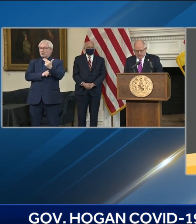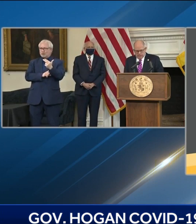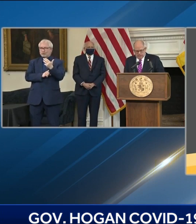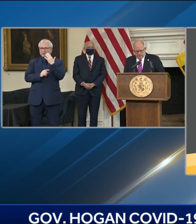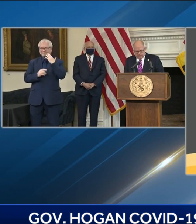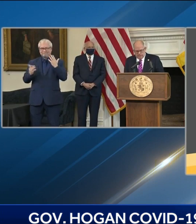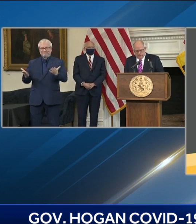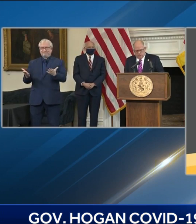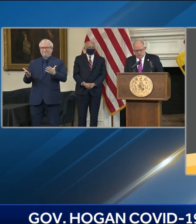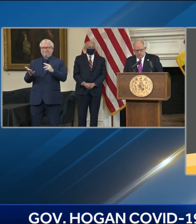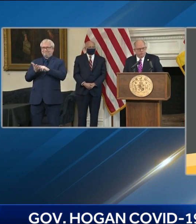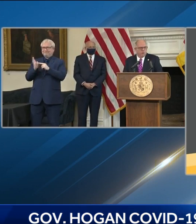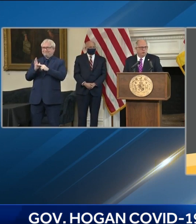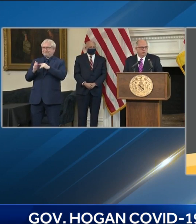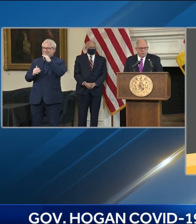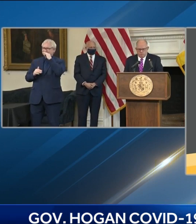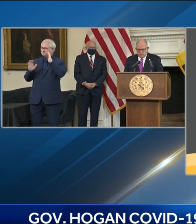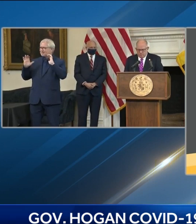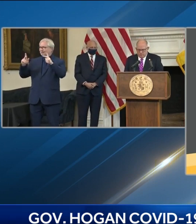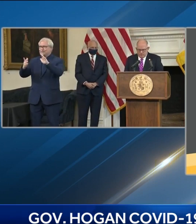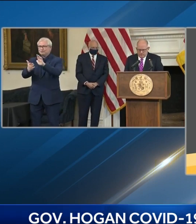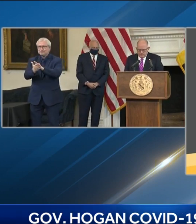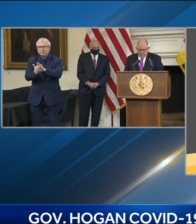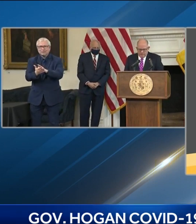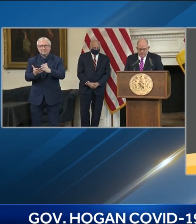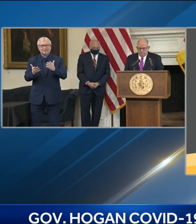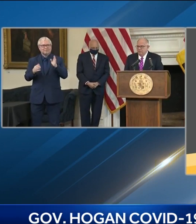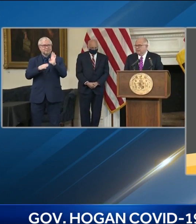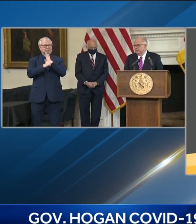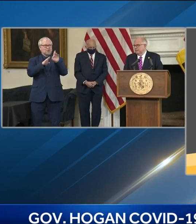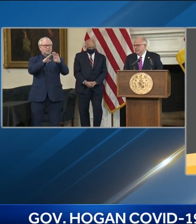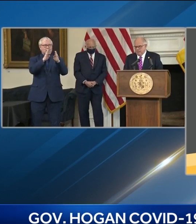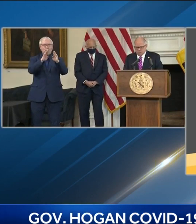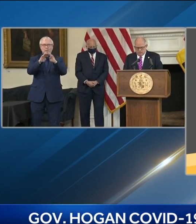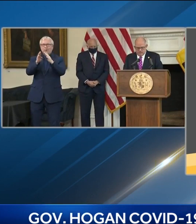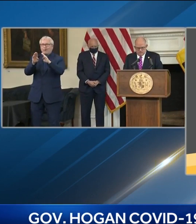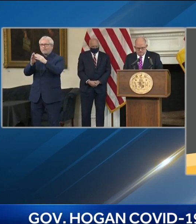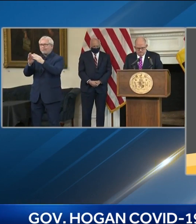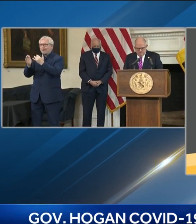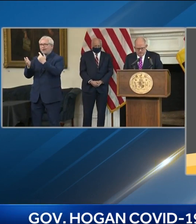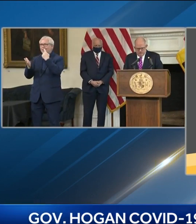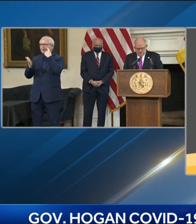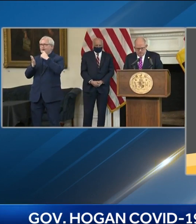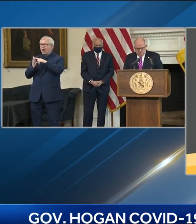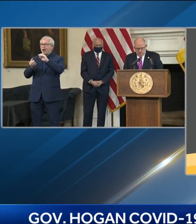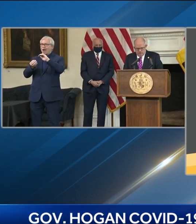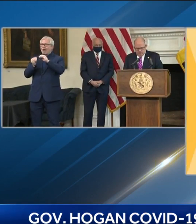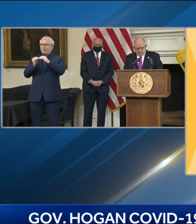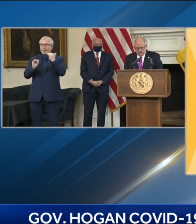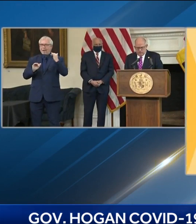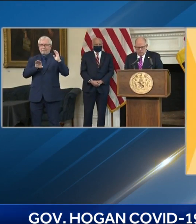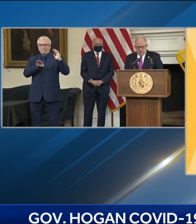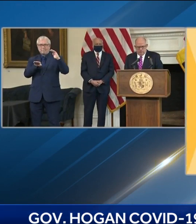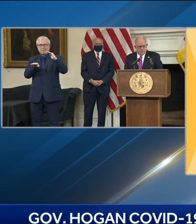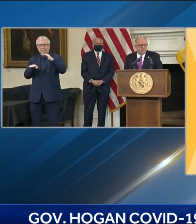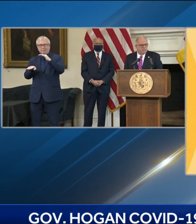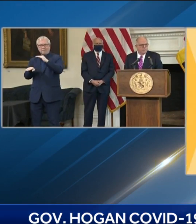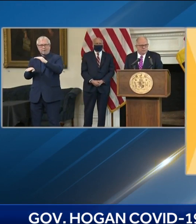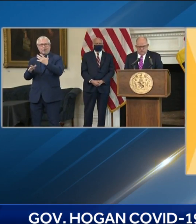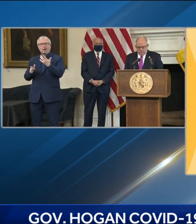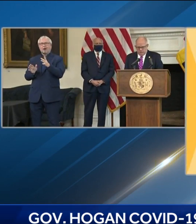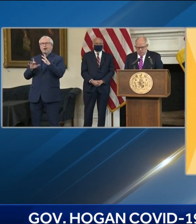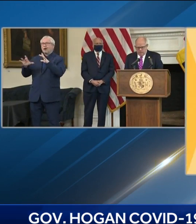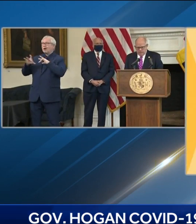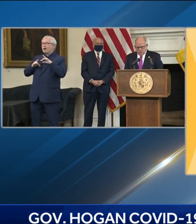and expanding, and with far fewer people getting infected and hospitalized. Over the last eight weeks,